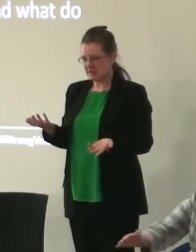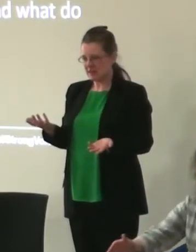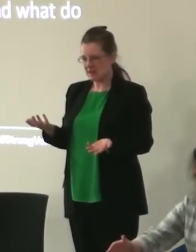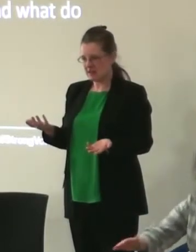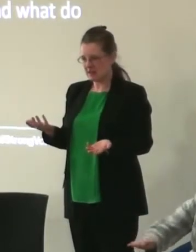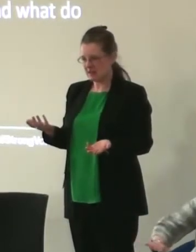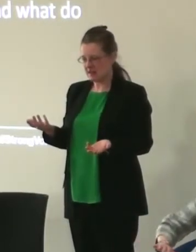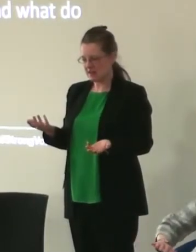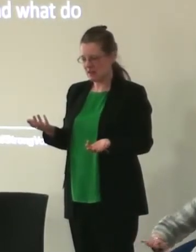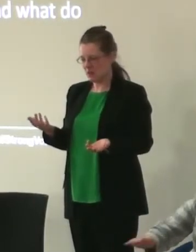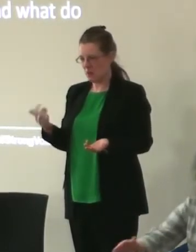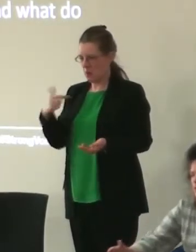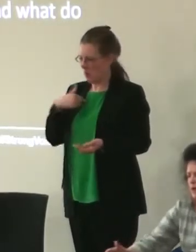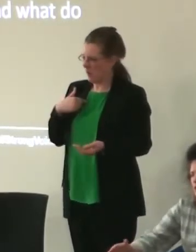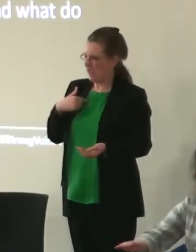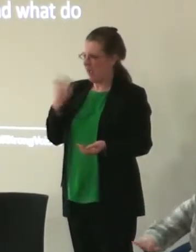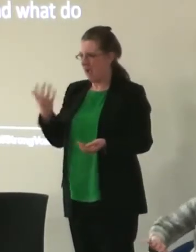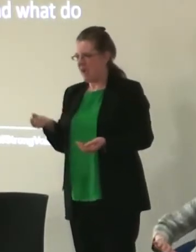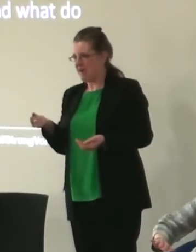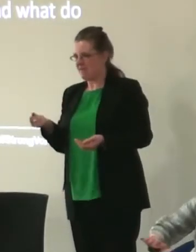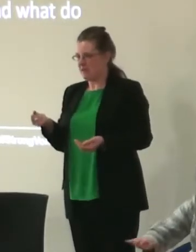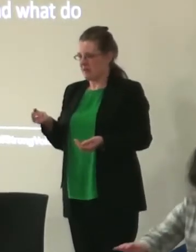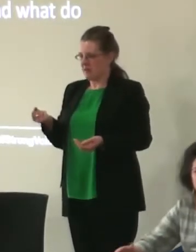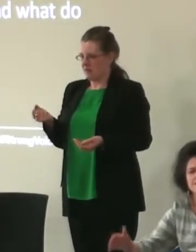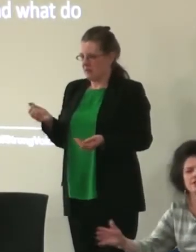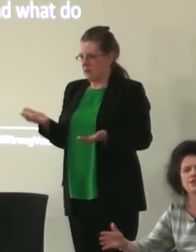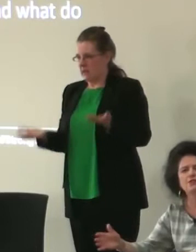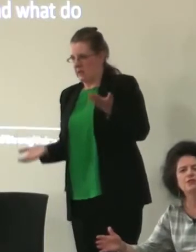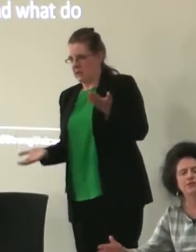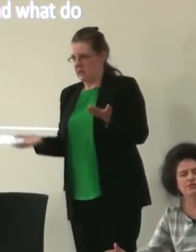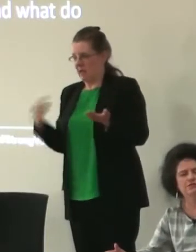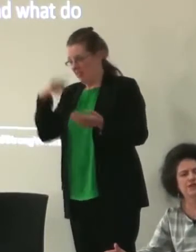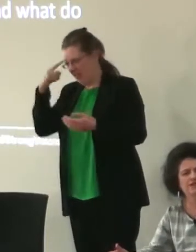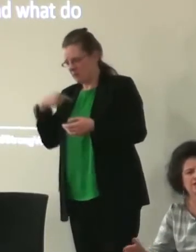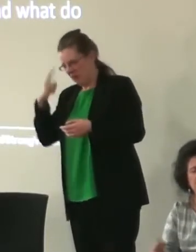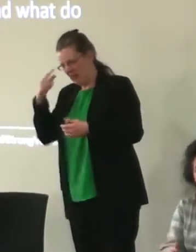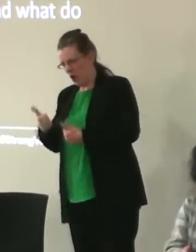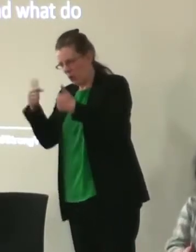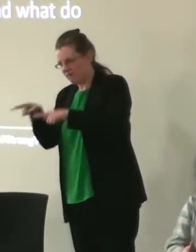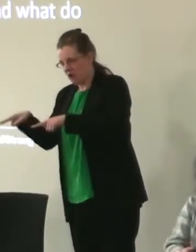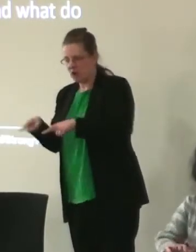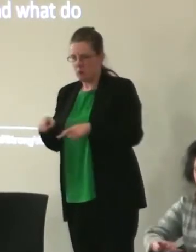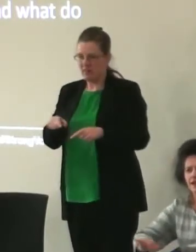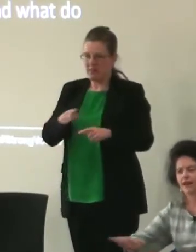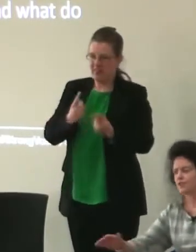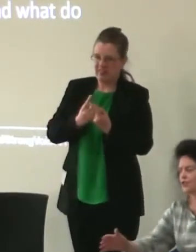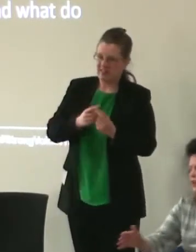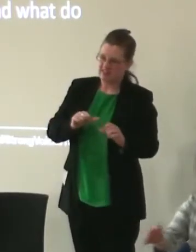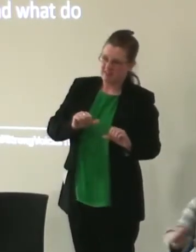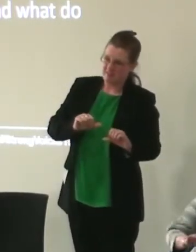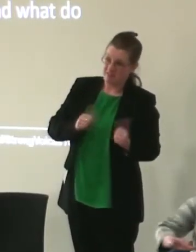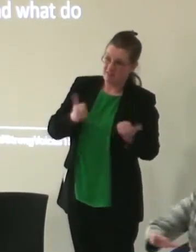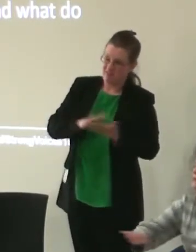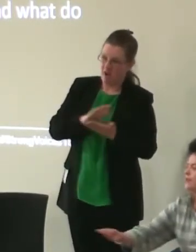of straddling some bridge between things that are very good for you and things that are really fun and